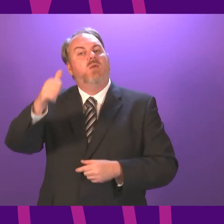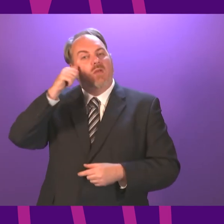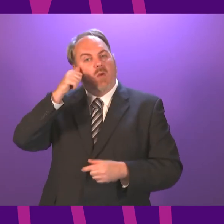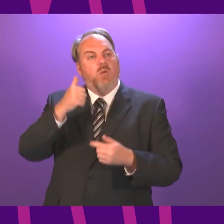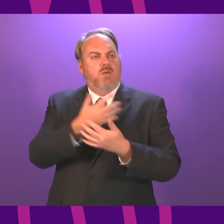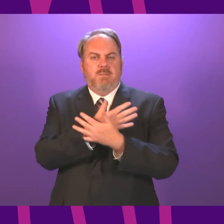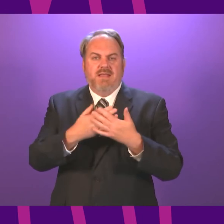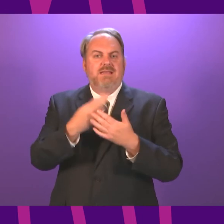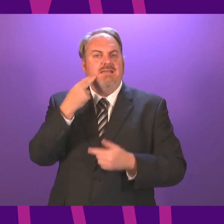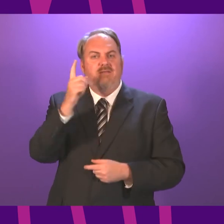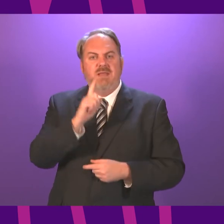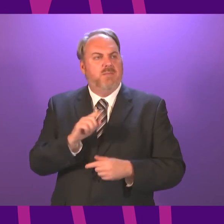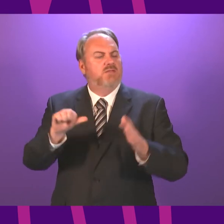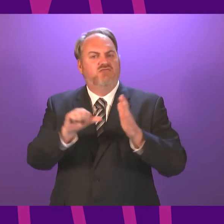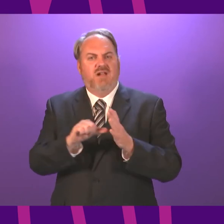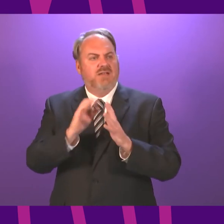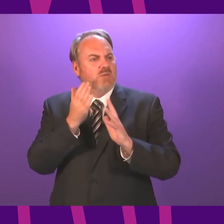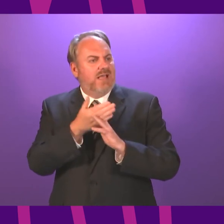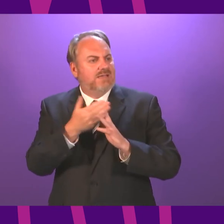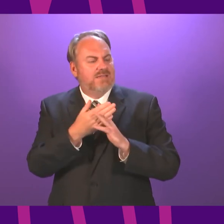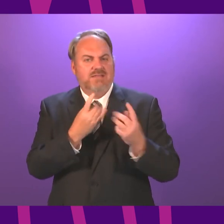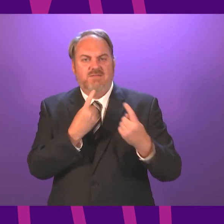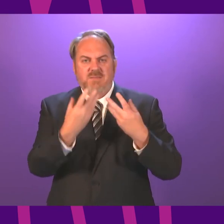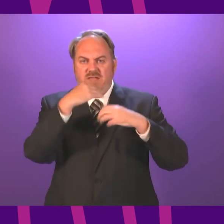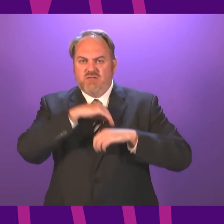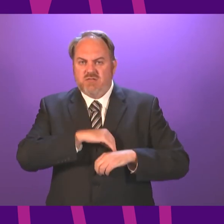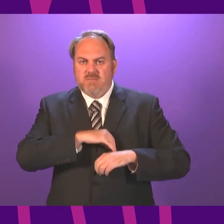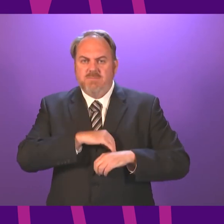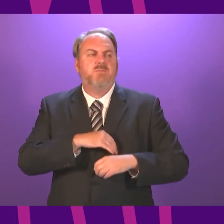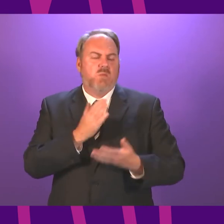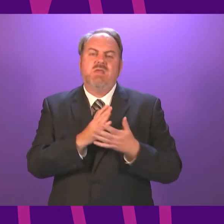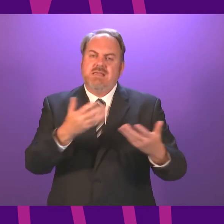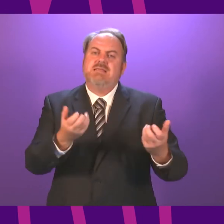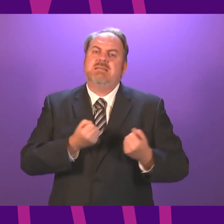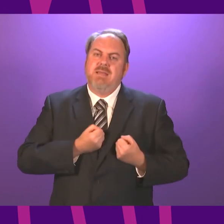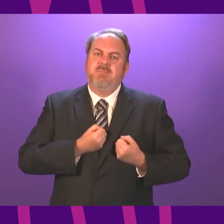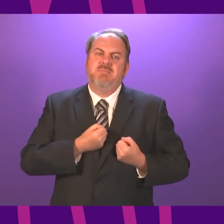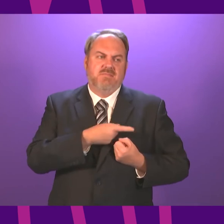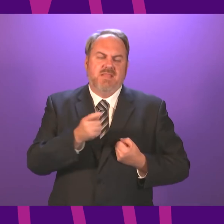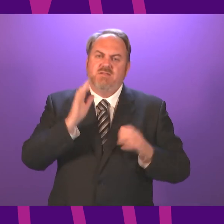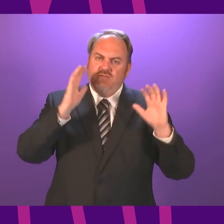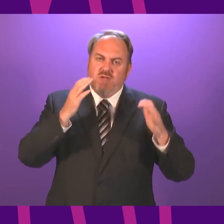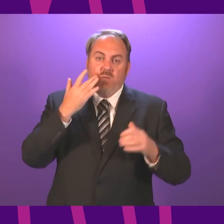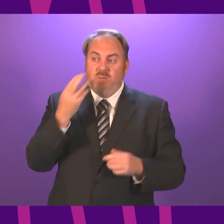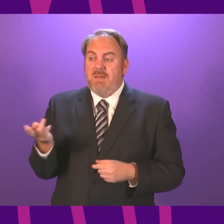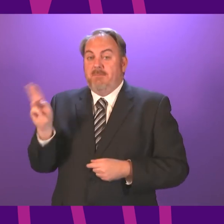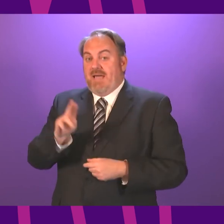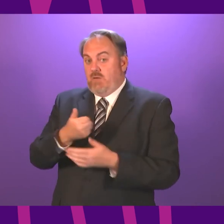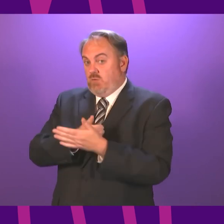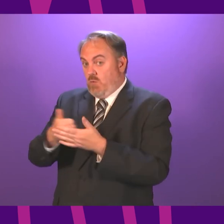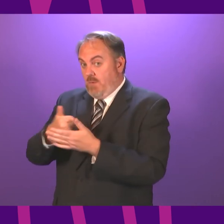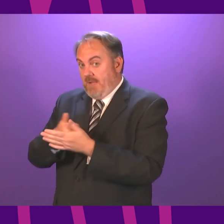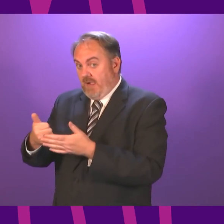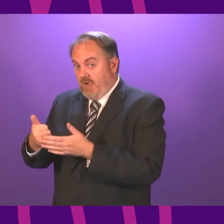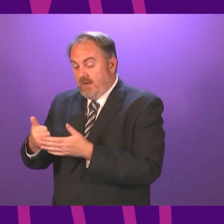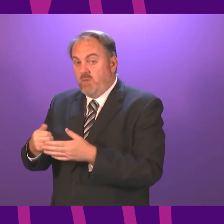deaf community have in accessing services, particularly through the pandemic, is a legitimate one. As we get services back to normal, that will alleviate,